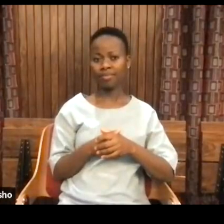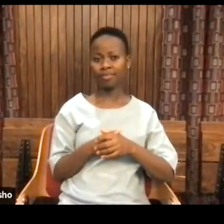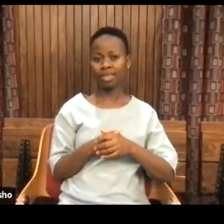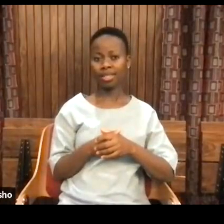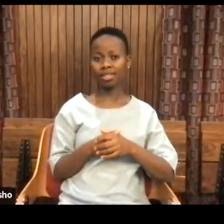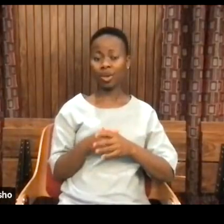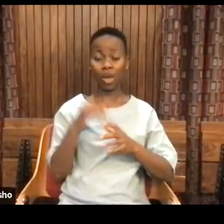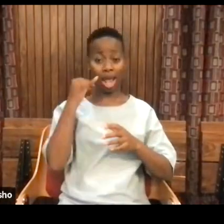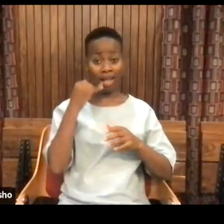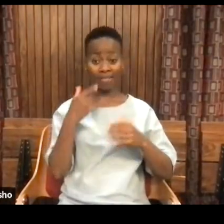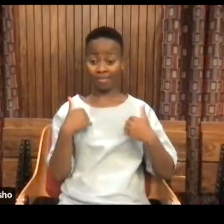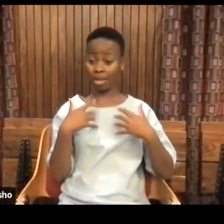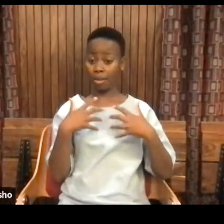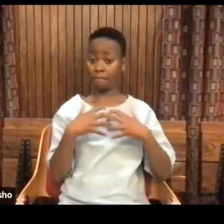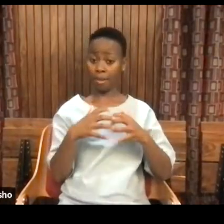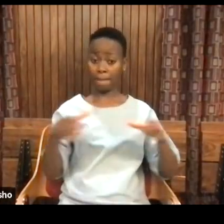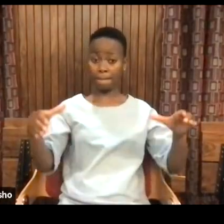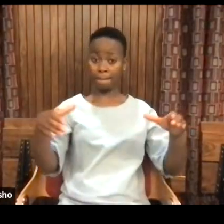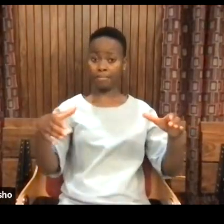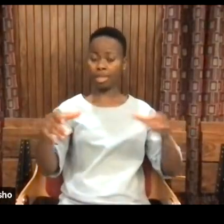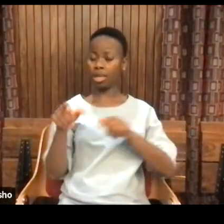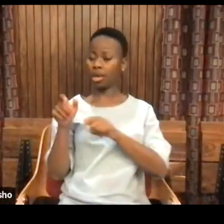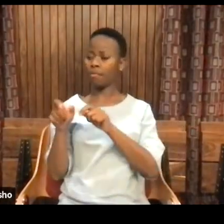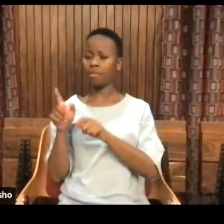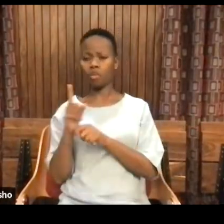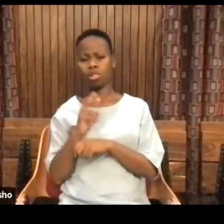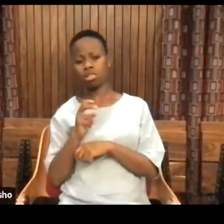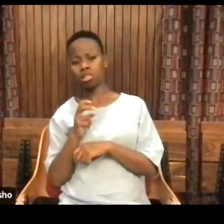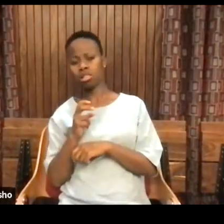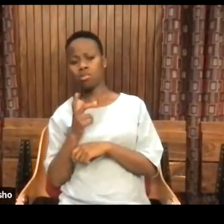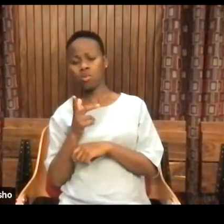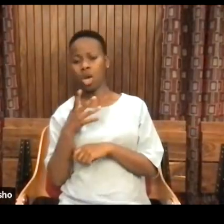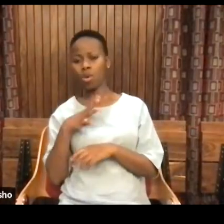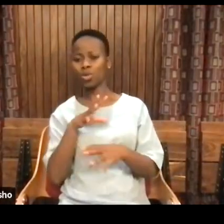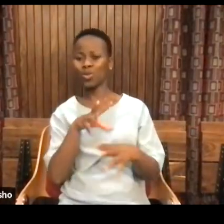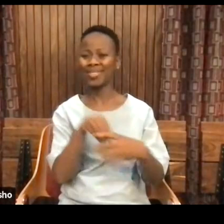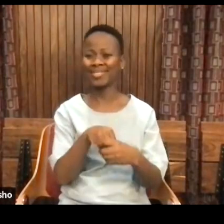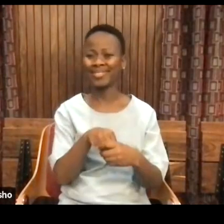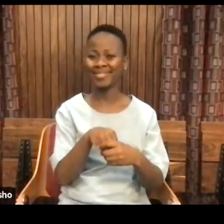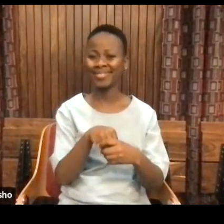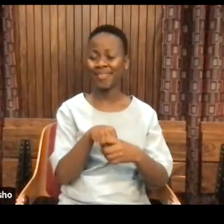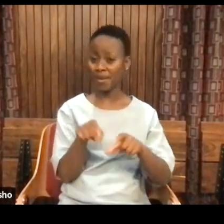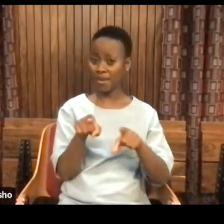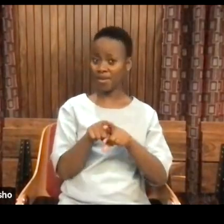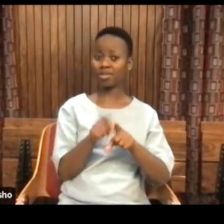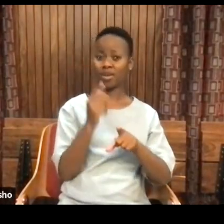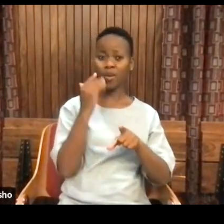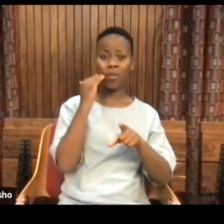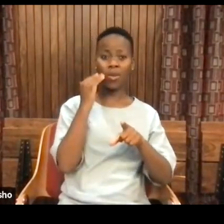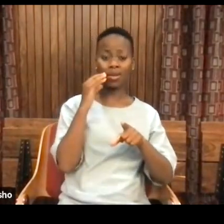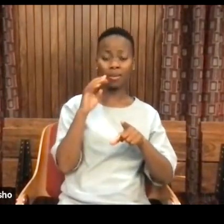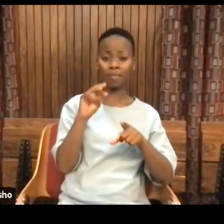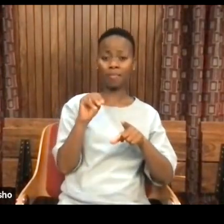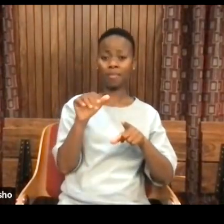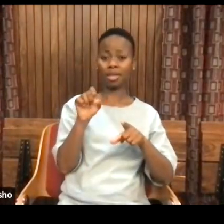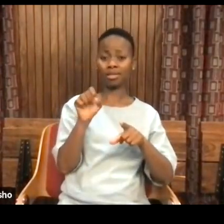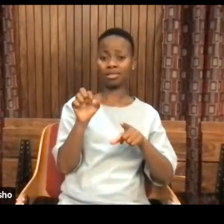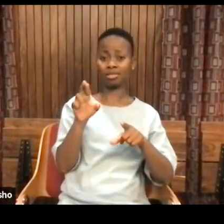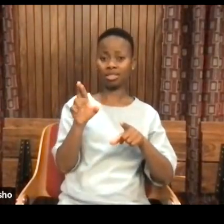in those houses. And after a while, old so-called master's house, so-called master's house, says,